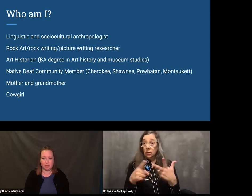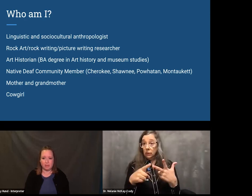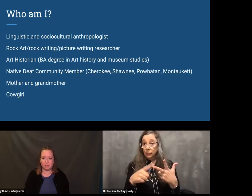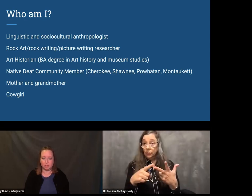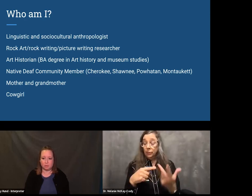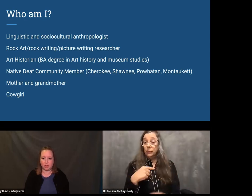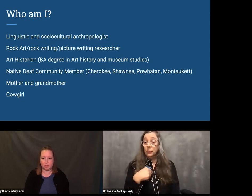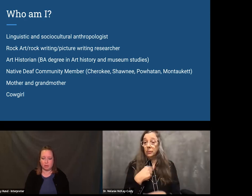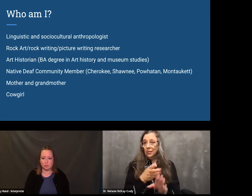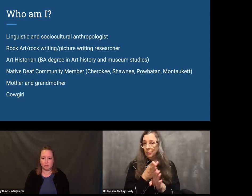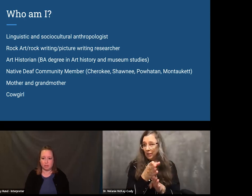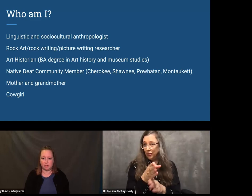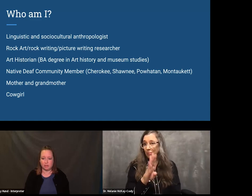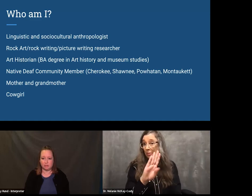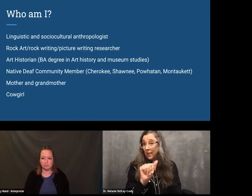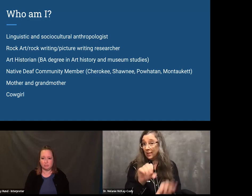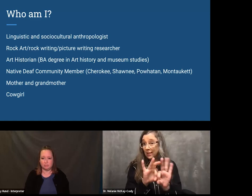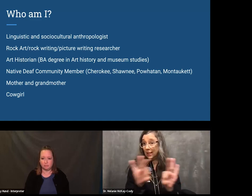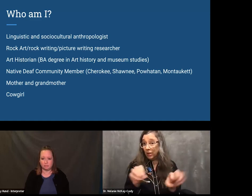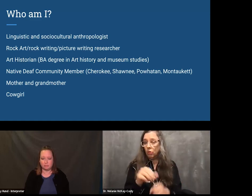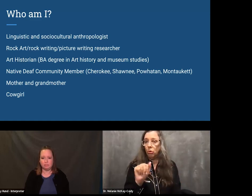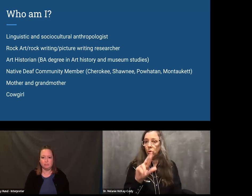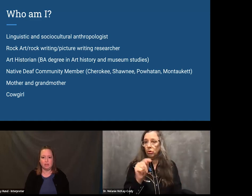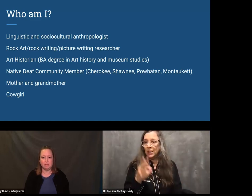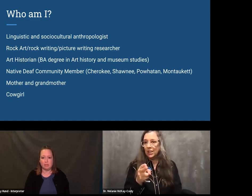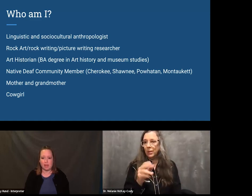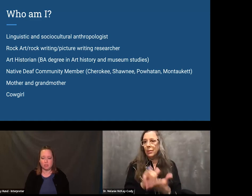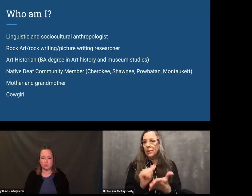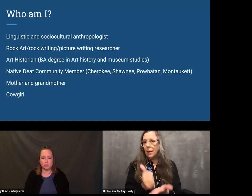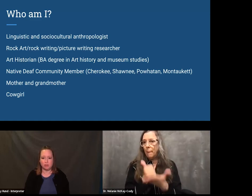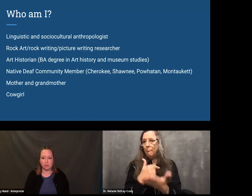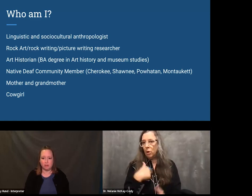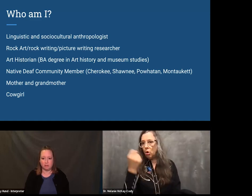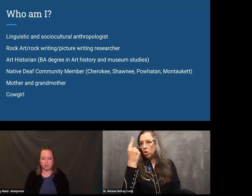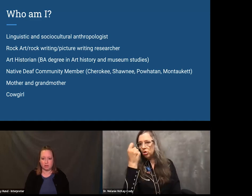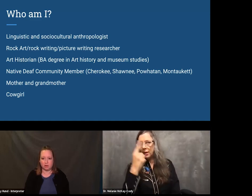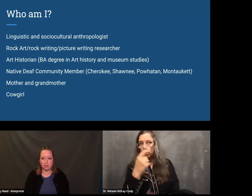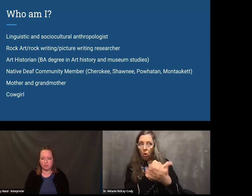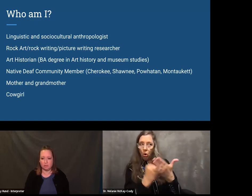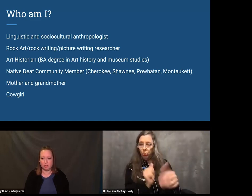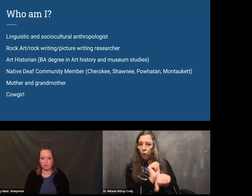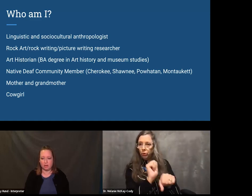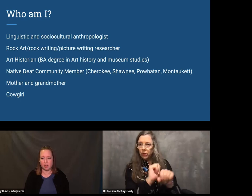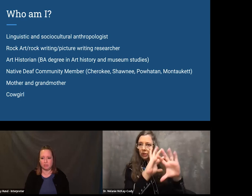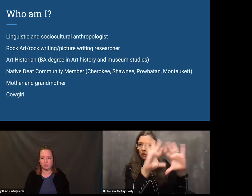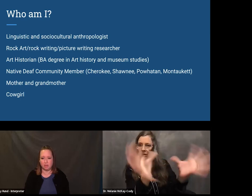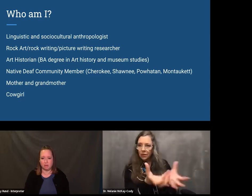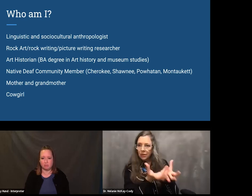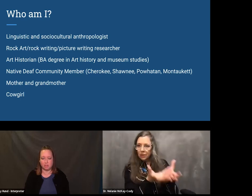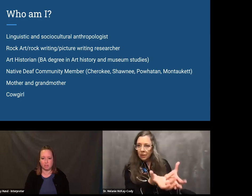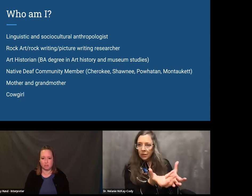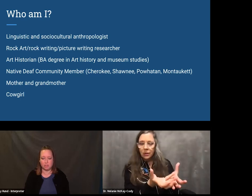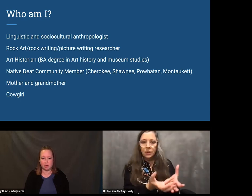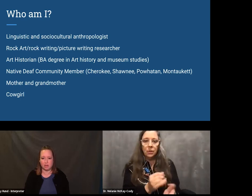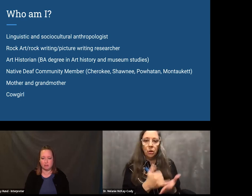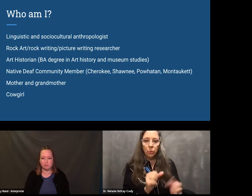that shows sign language within it. My bachelor's degree is in art history that helps give me